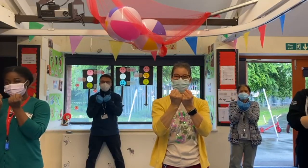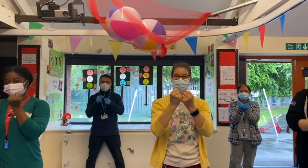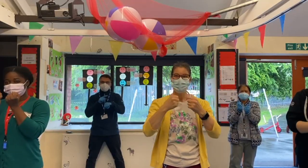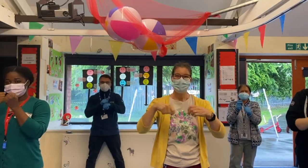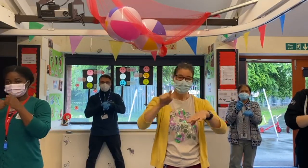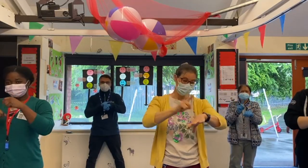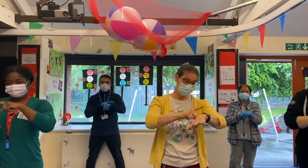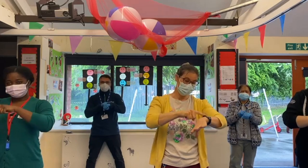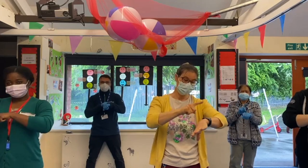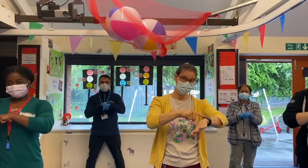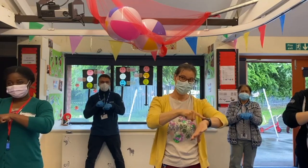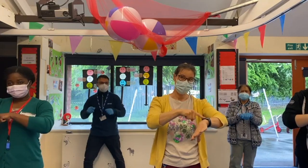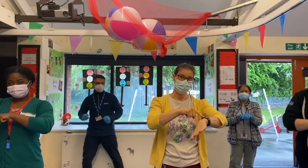time to kill